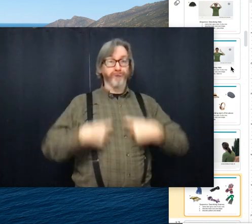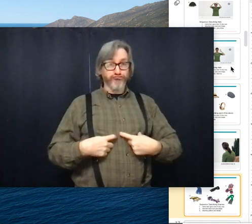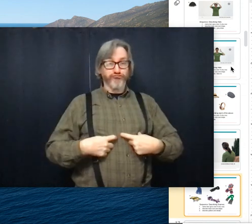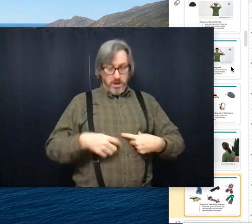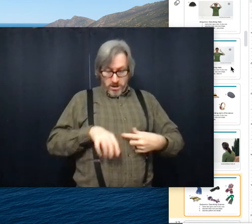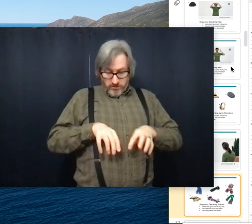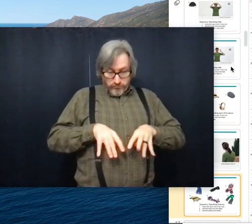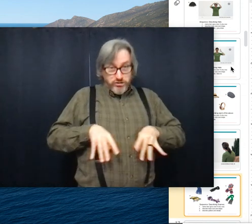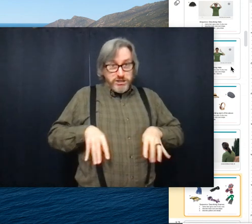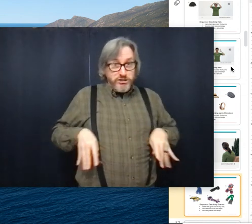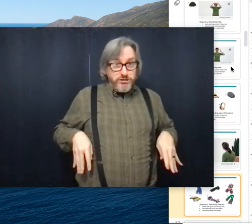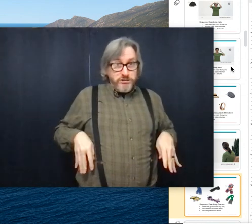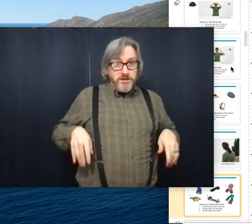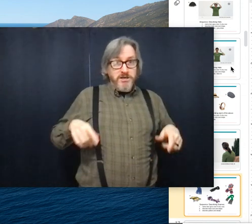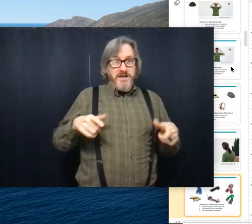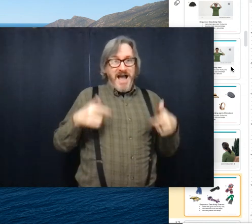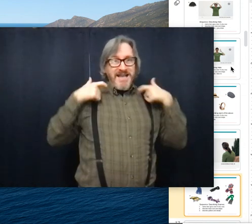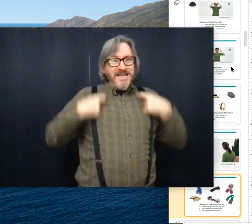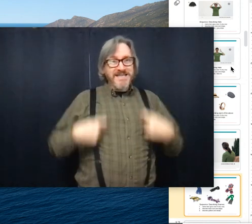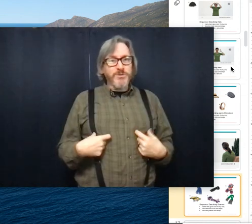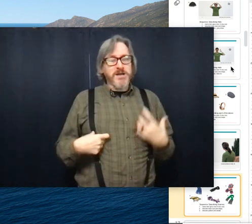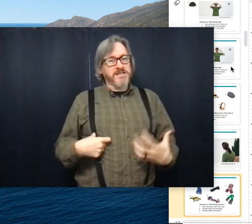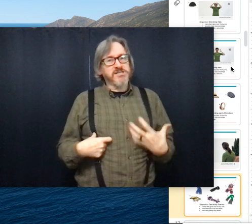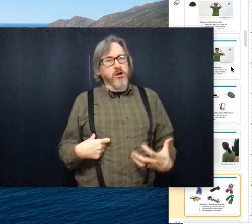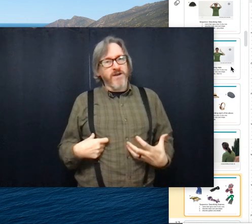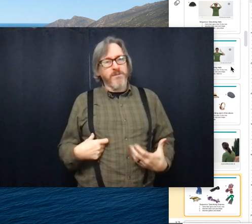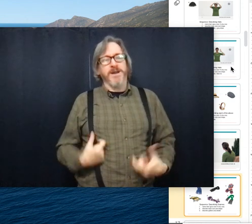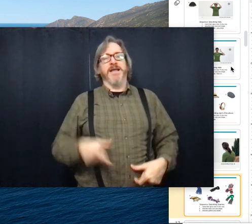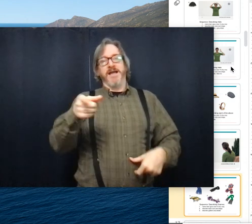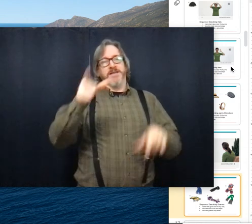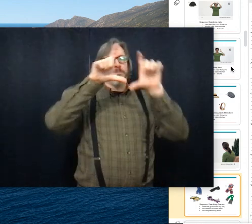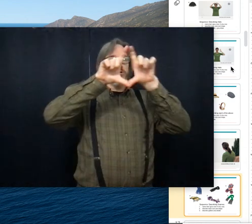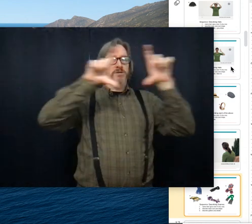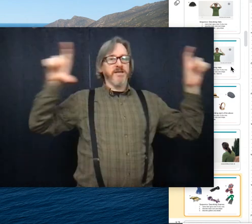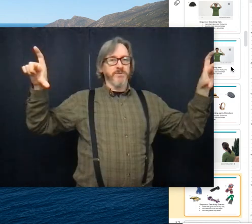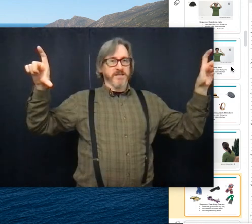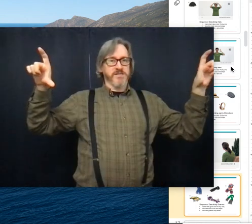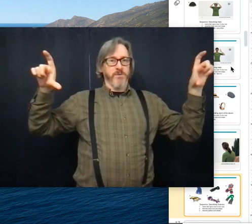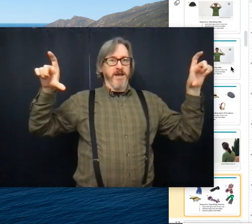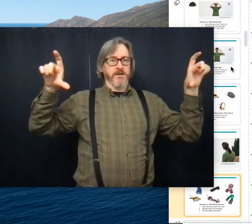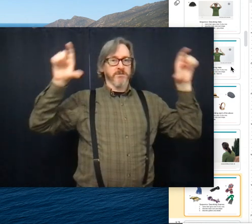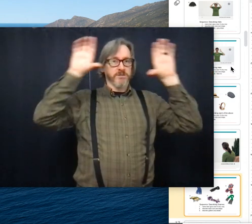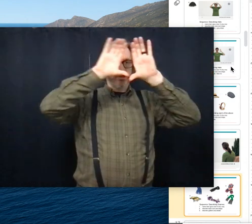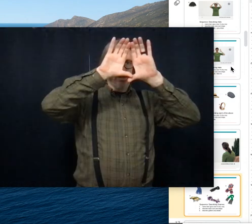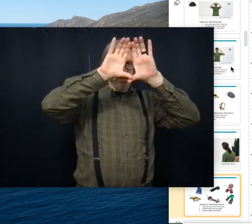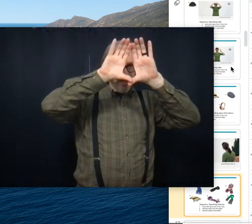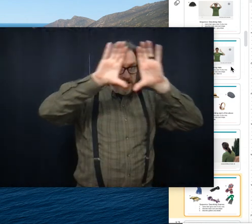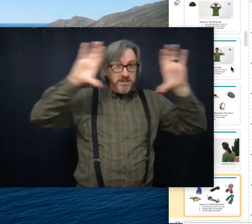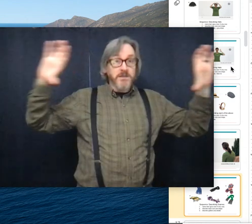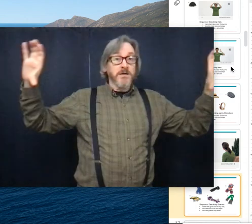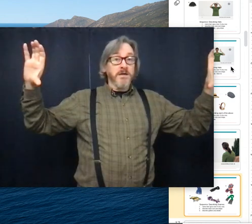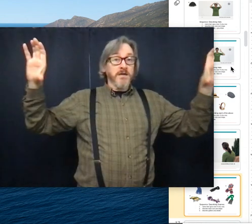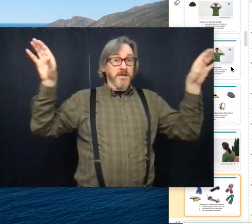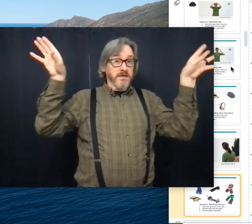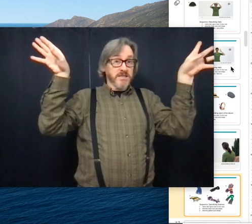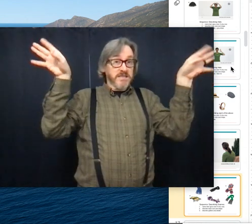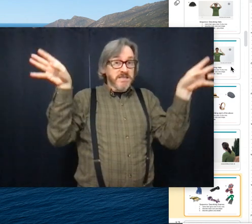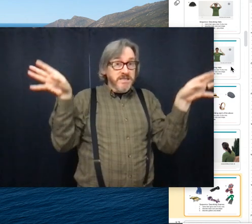I like to do a scarf on the body in the book, they do it this way. So she's like,